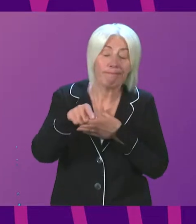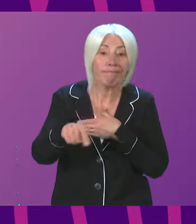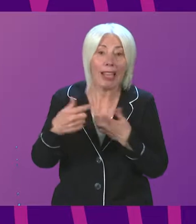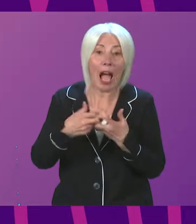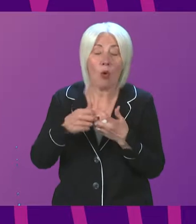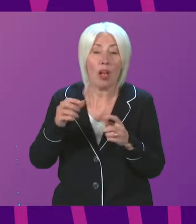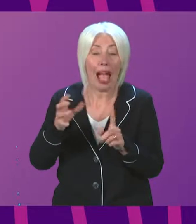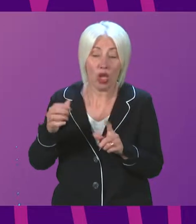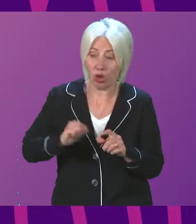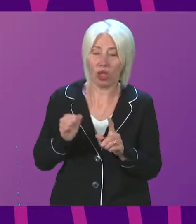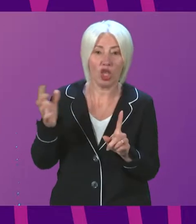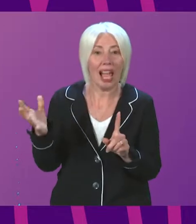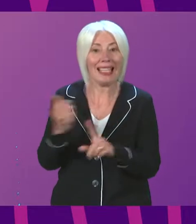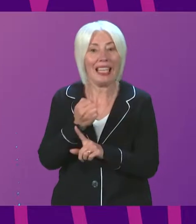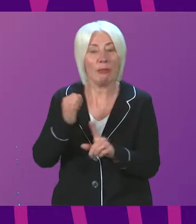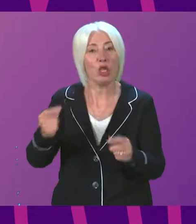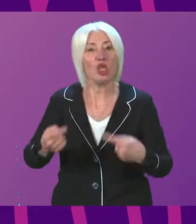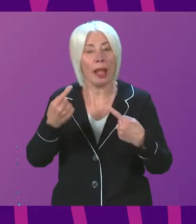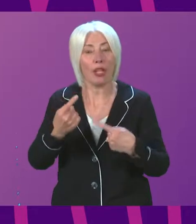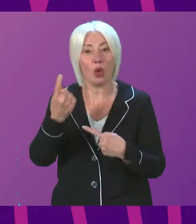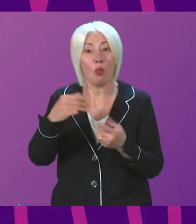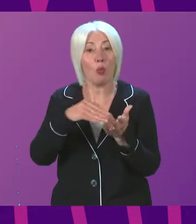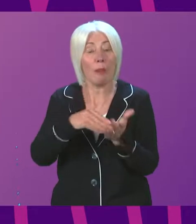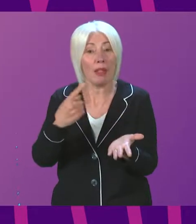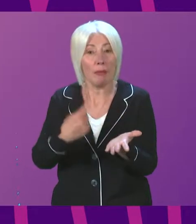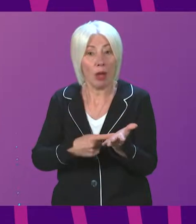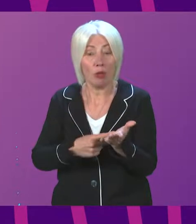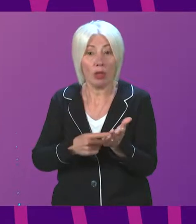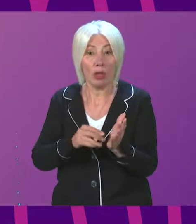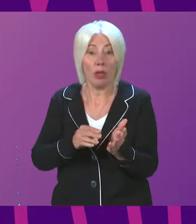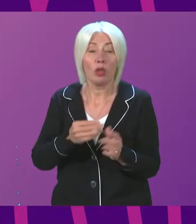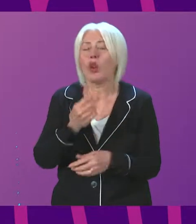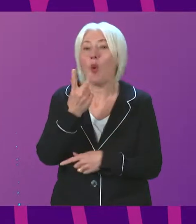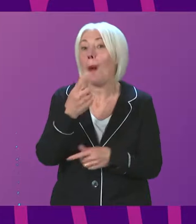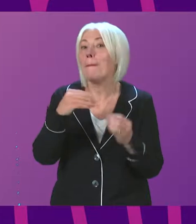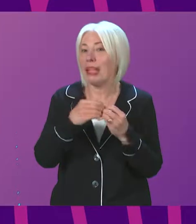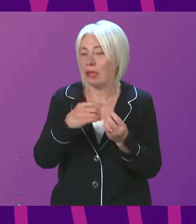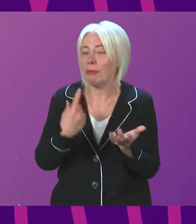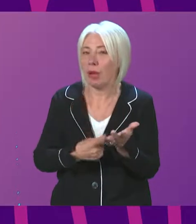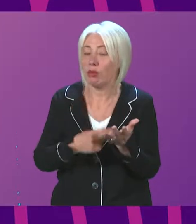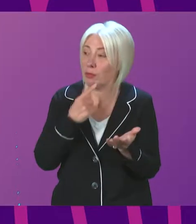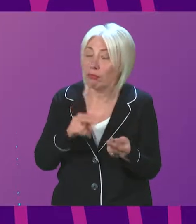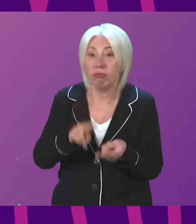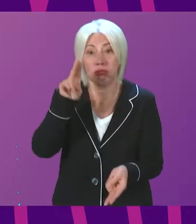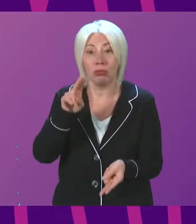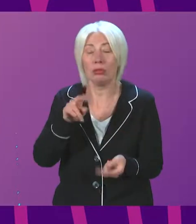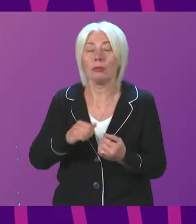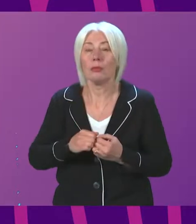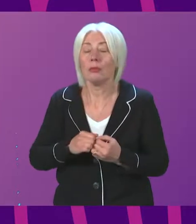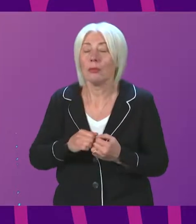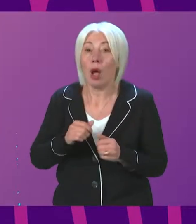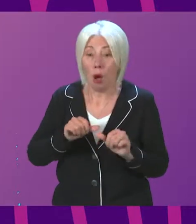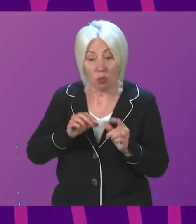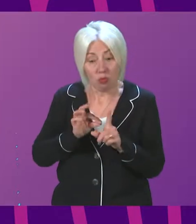attainment challenge of £1 billion up by £250 million from the last parliamentary term. Progress is